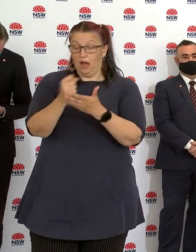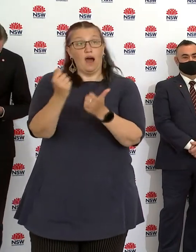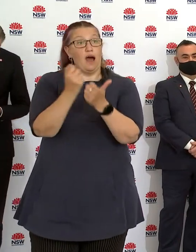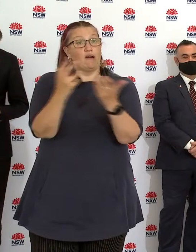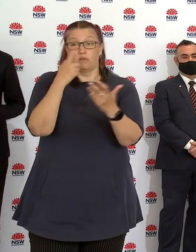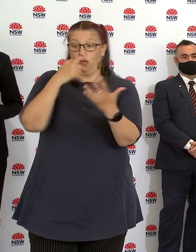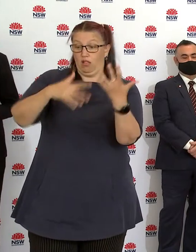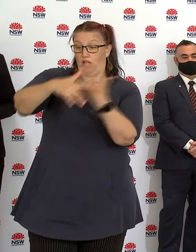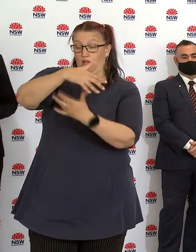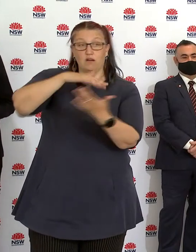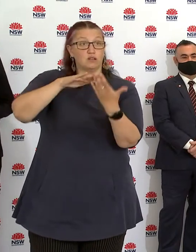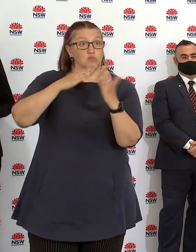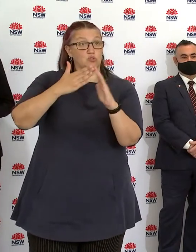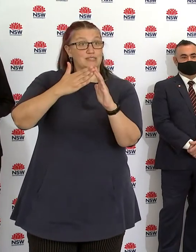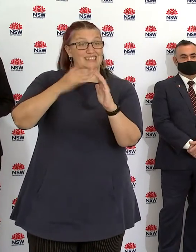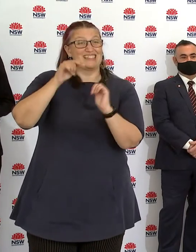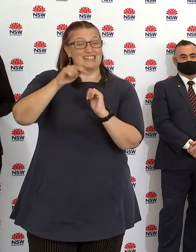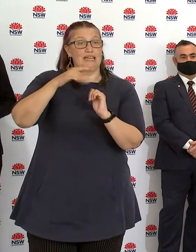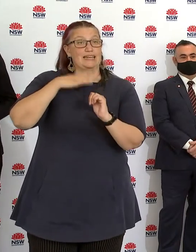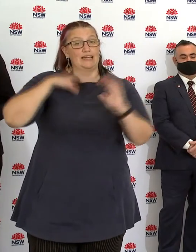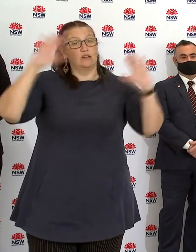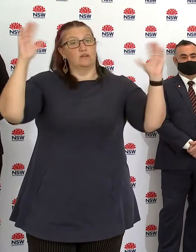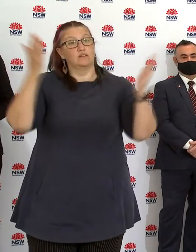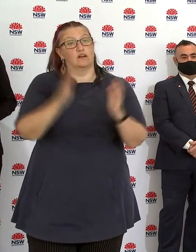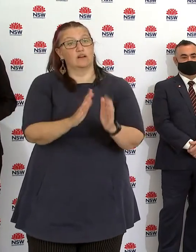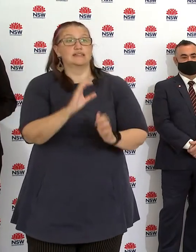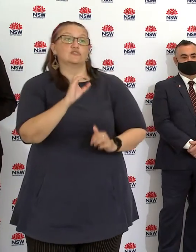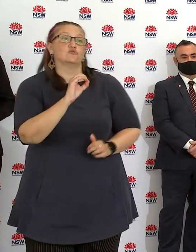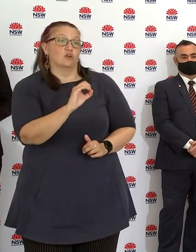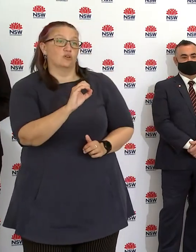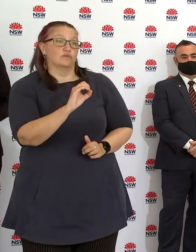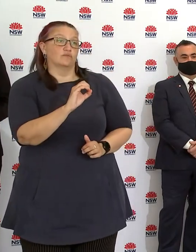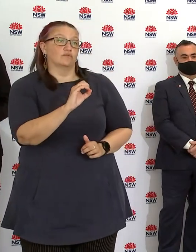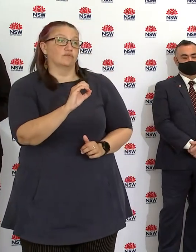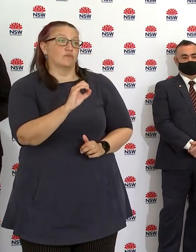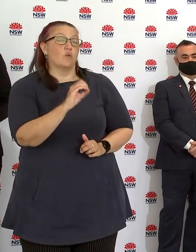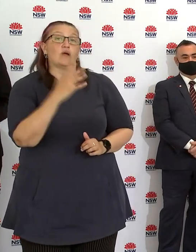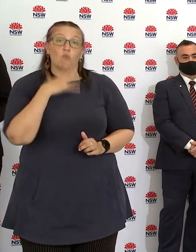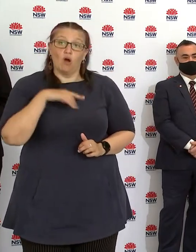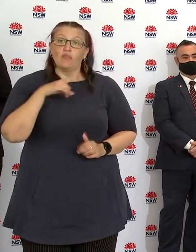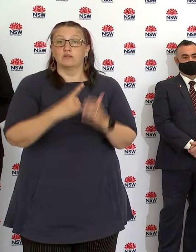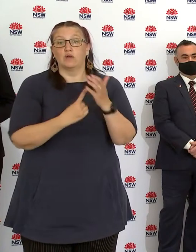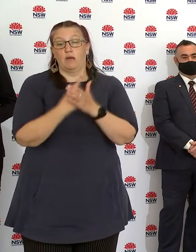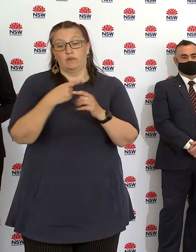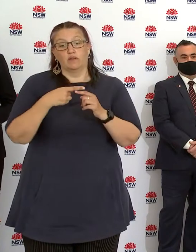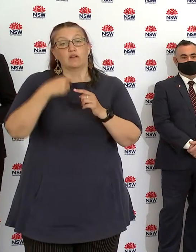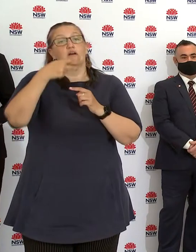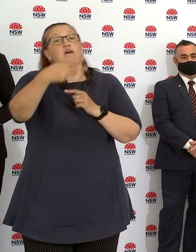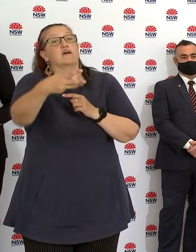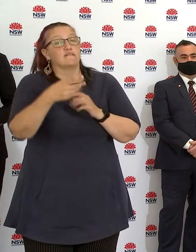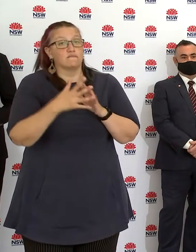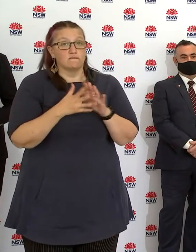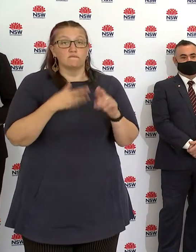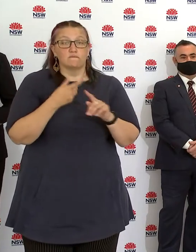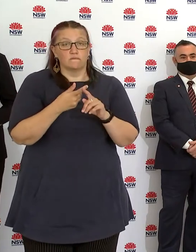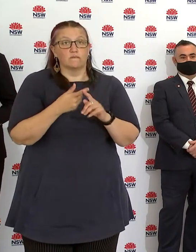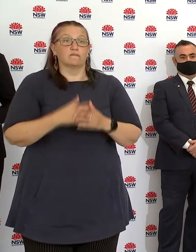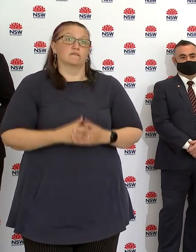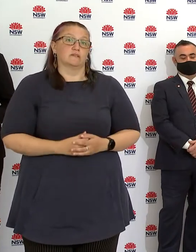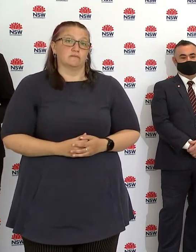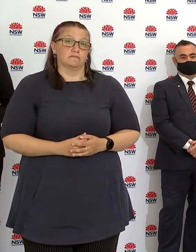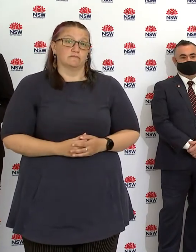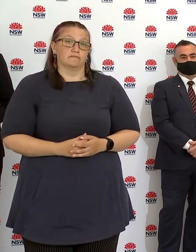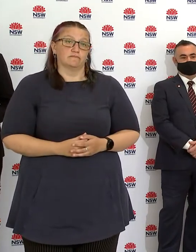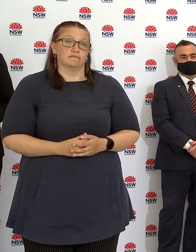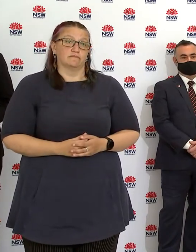zero as possible, because that will give us confidence that there aren't chains of transmission in the community. I want to assure the people of New South